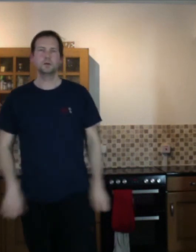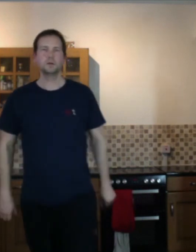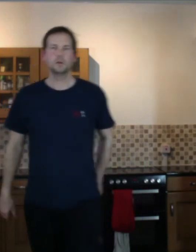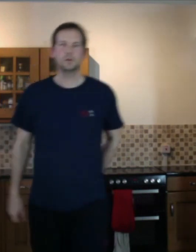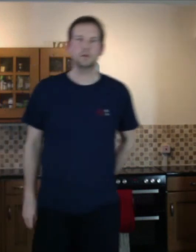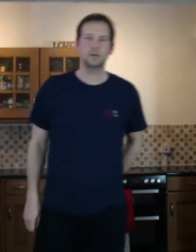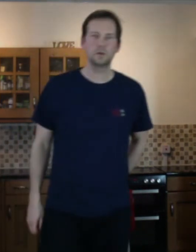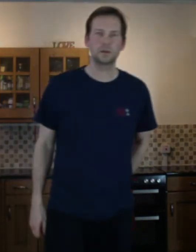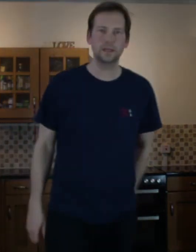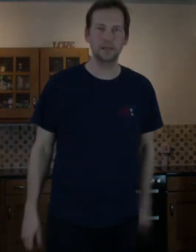Okay. Be great.